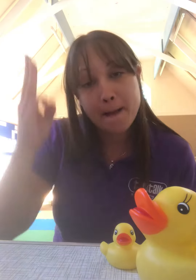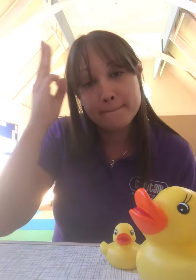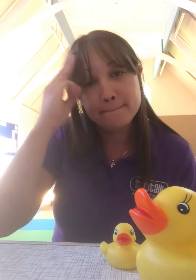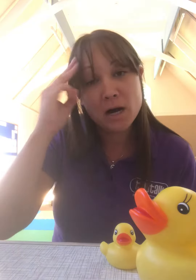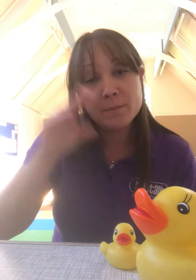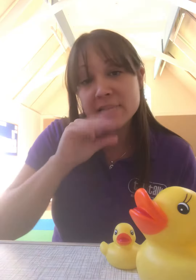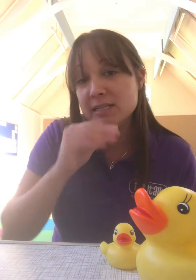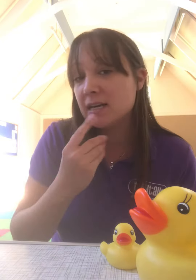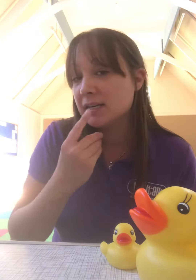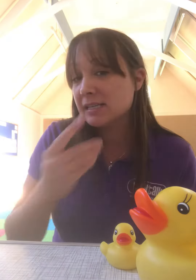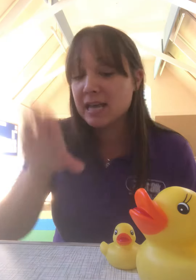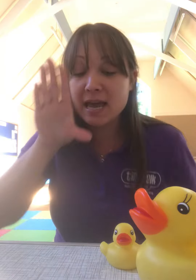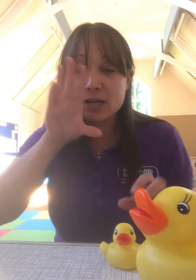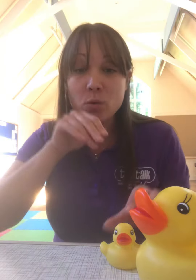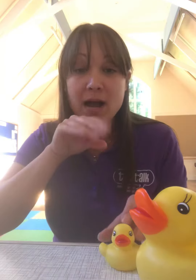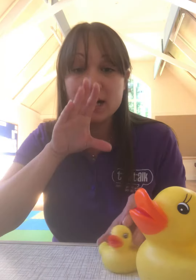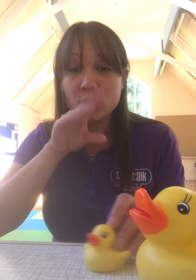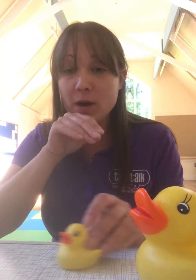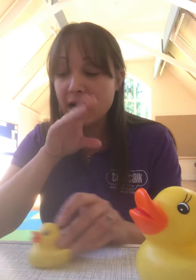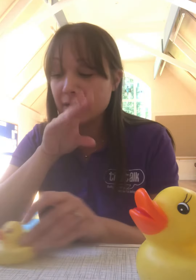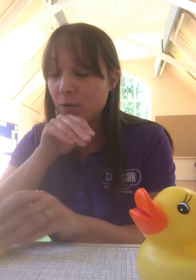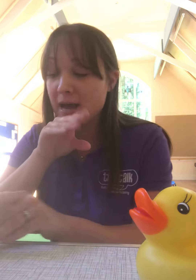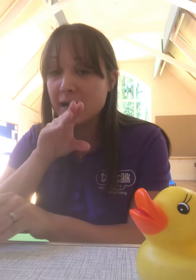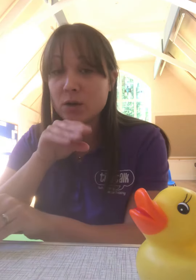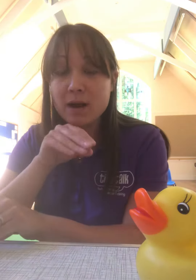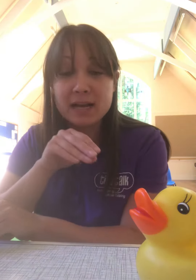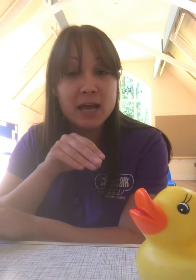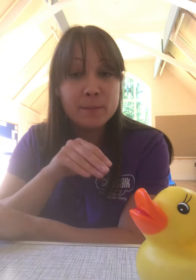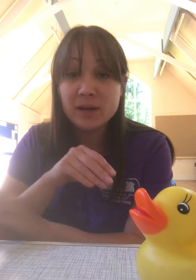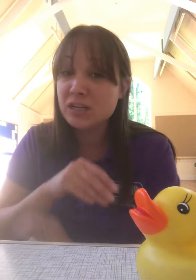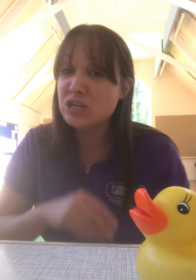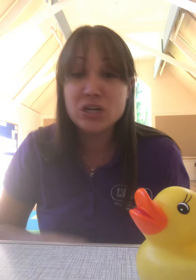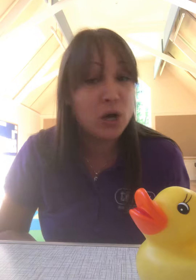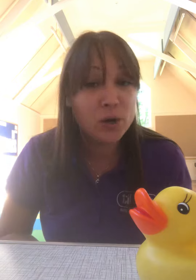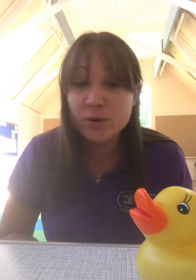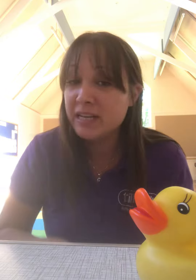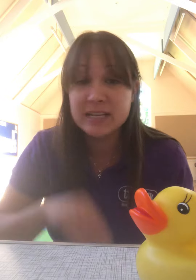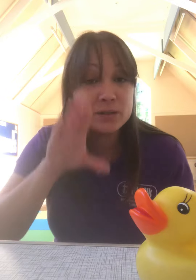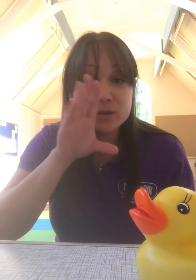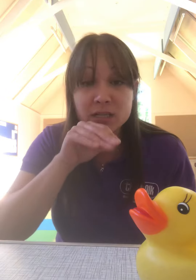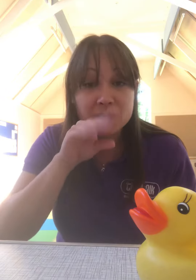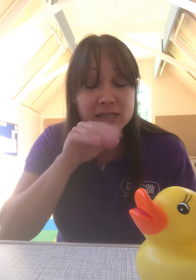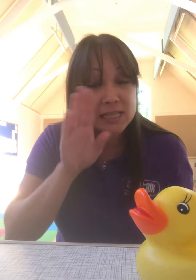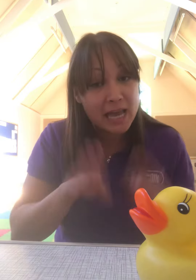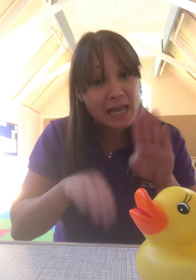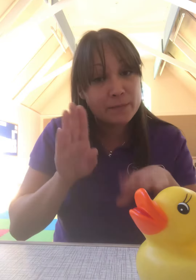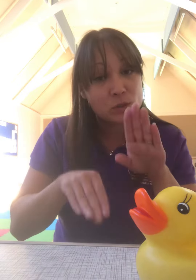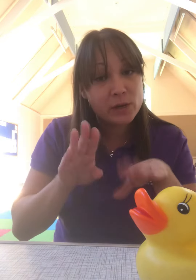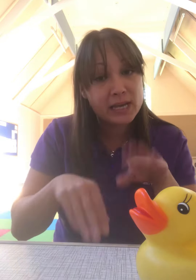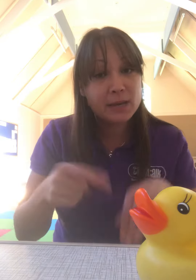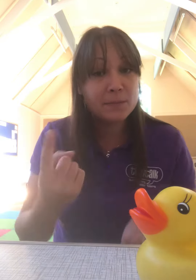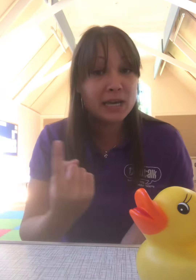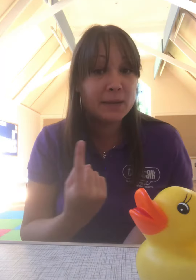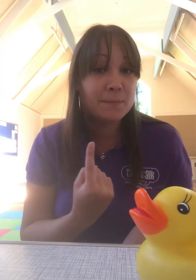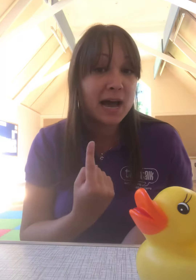Mommy duck said quack, quack, quack, quack, but no little ducks came swimming back.